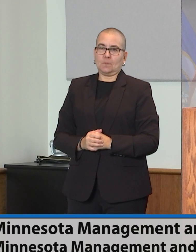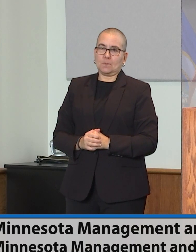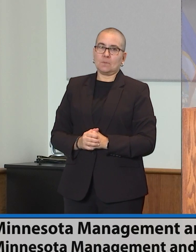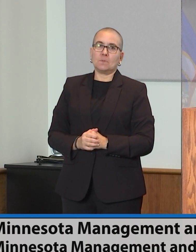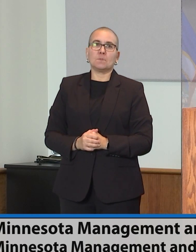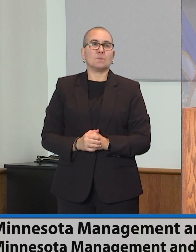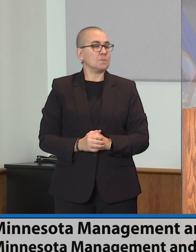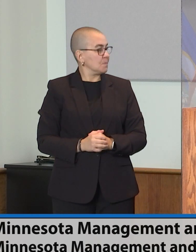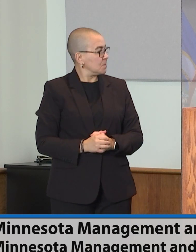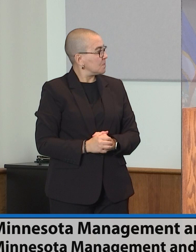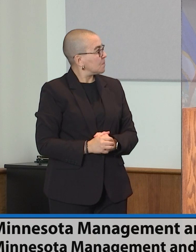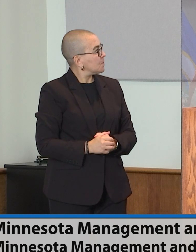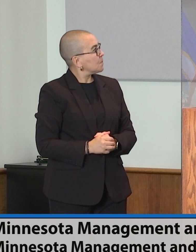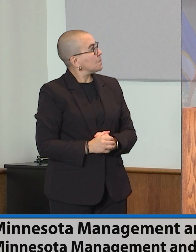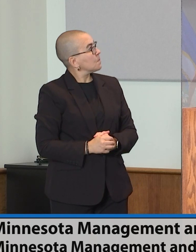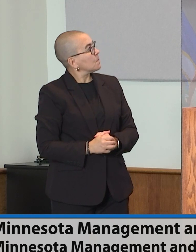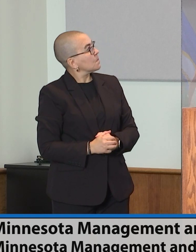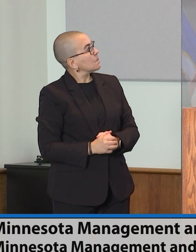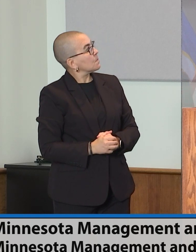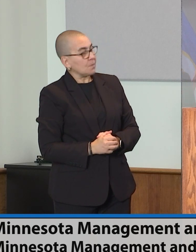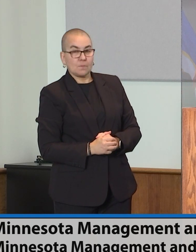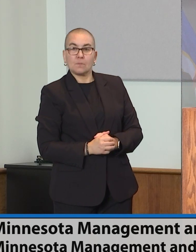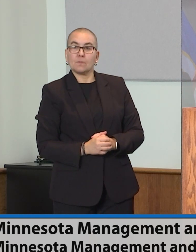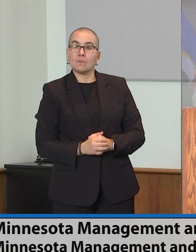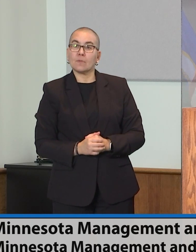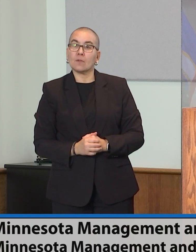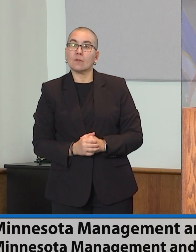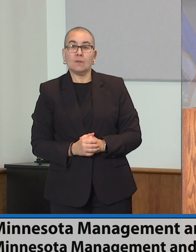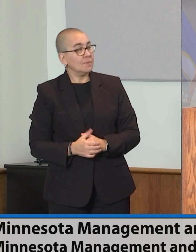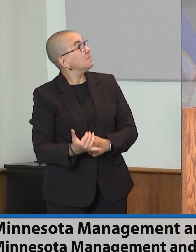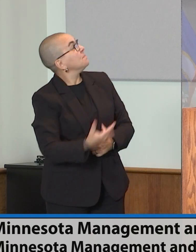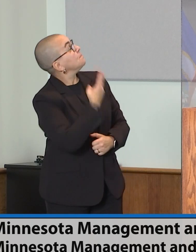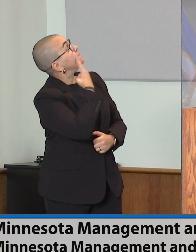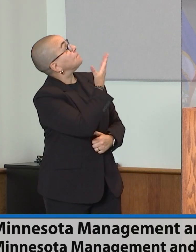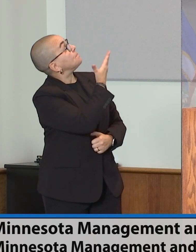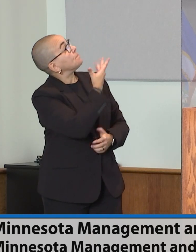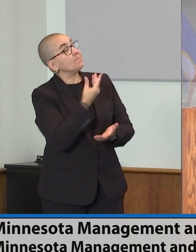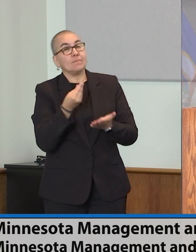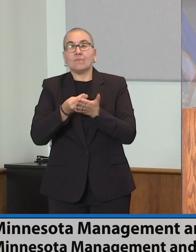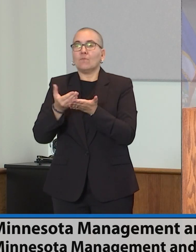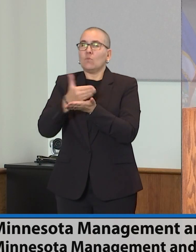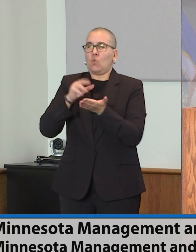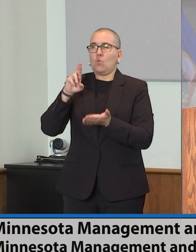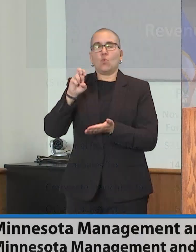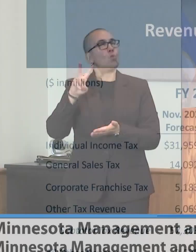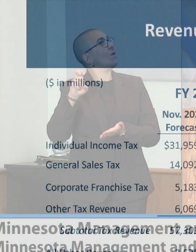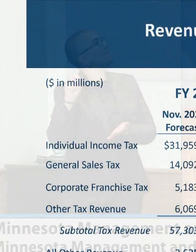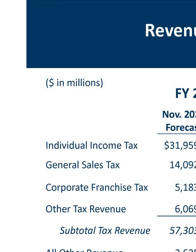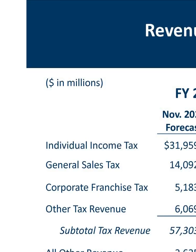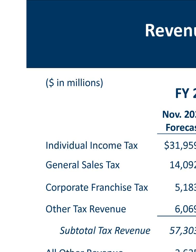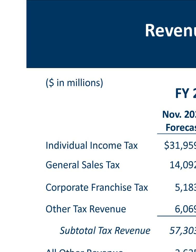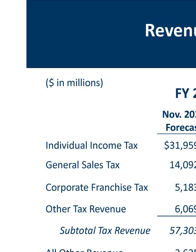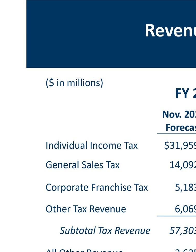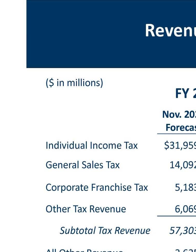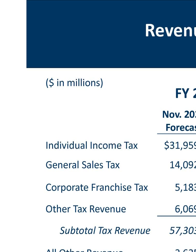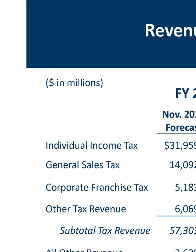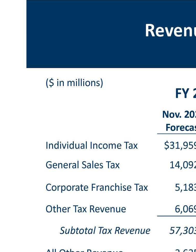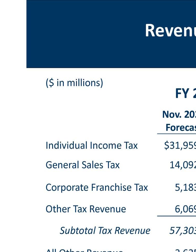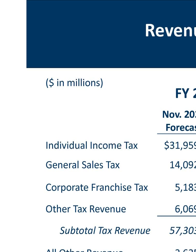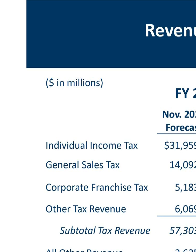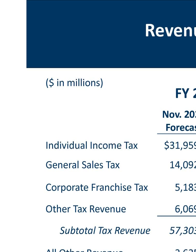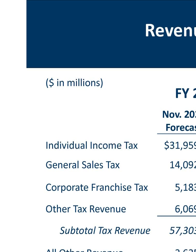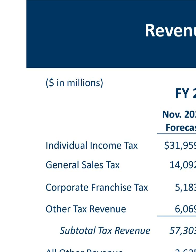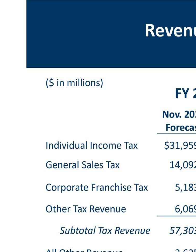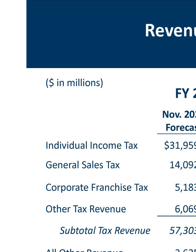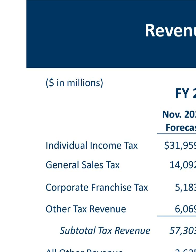Moving now to the revenue forecast, the first two columns of the table show our current forecast for the current biennium and the forecast